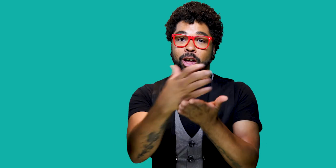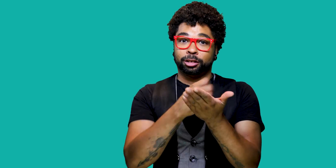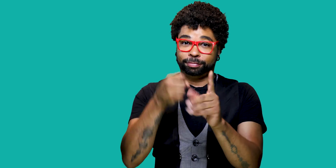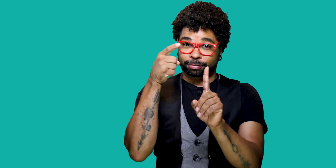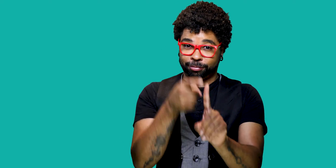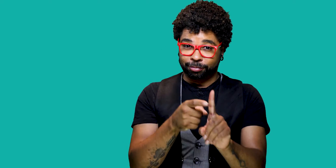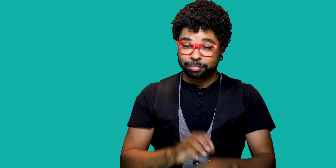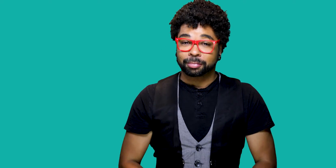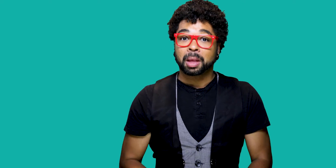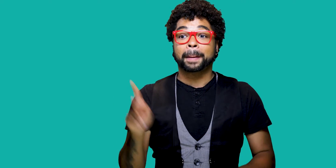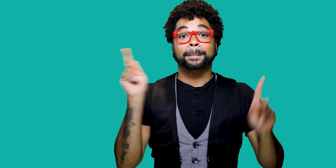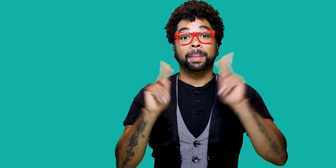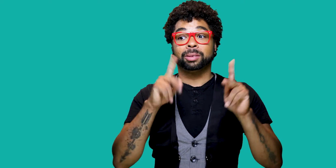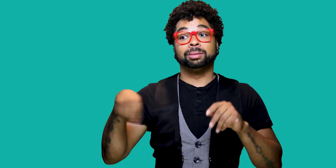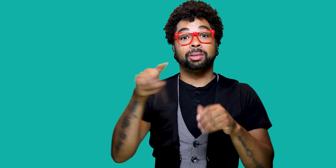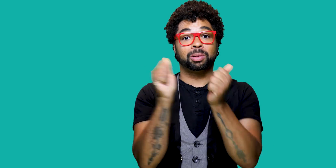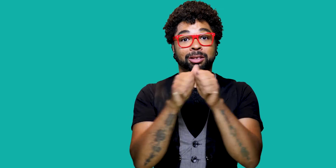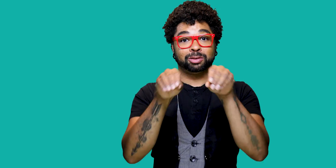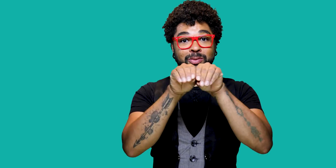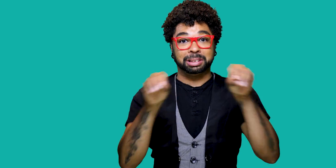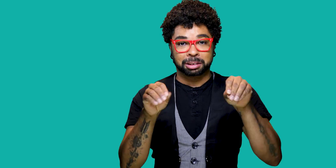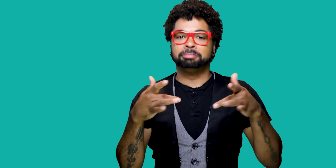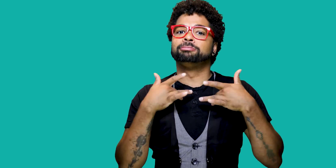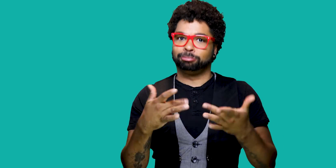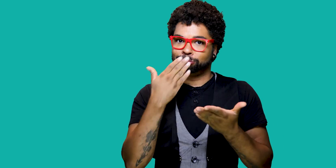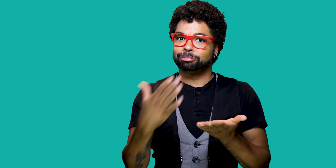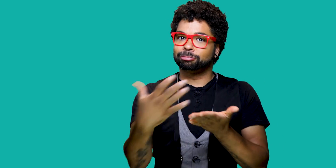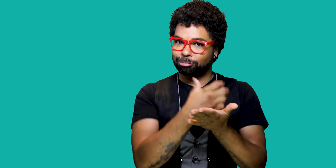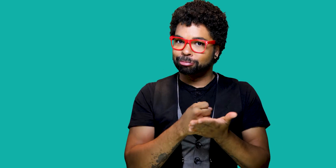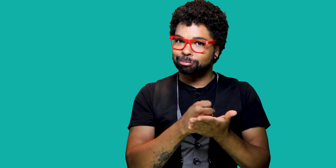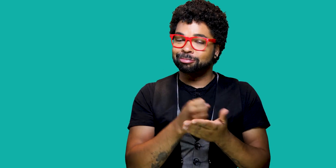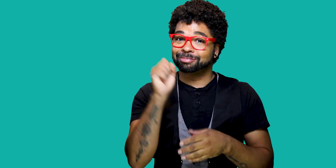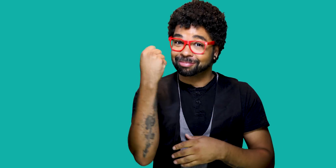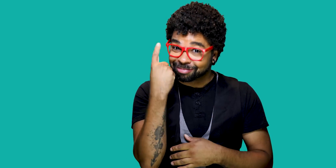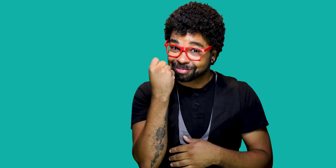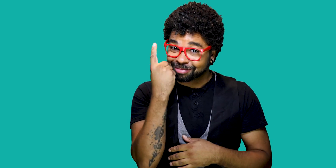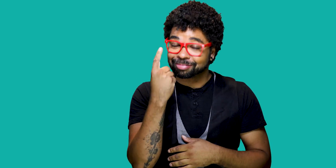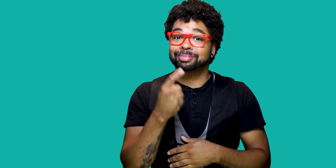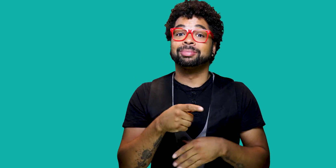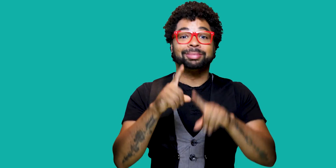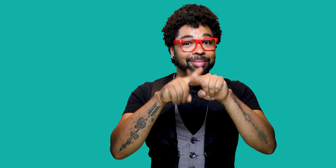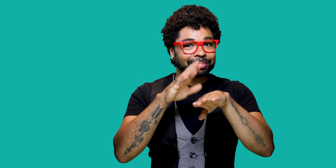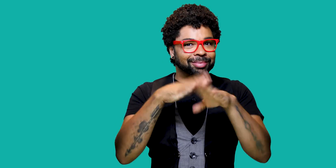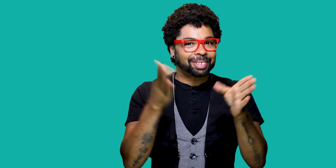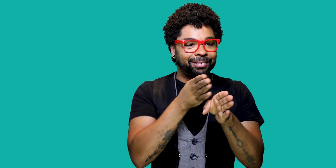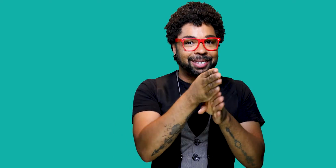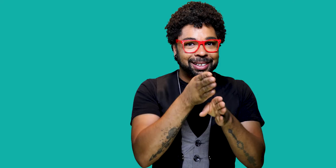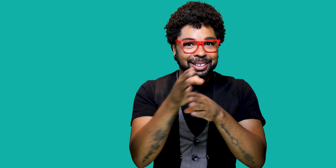Let's talk income. People with a college degree tend to have better incomes. However, that income will depend on the